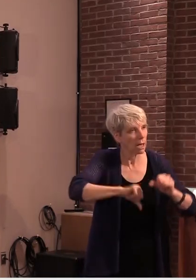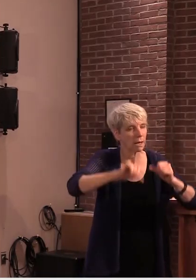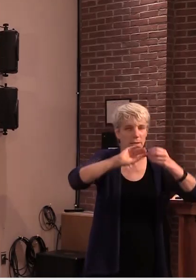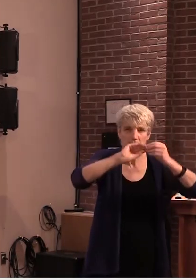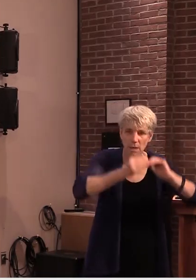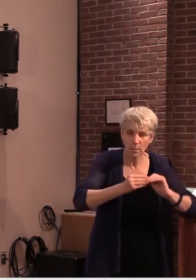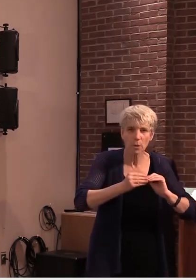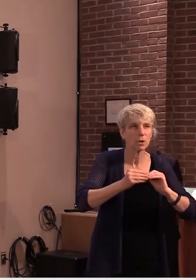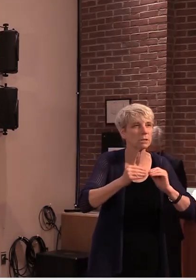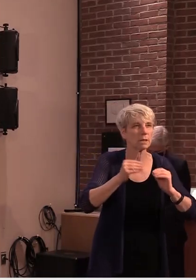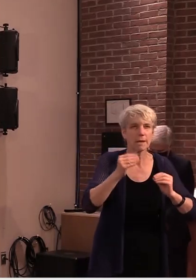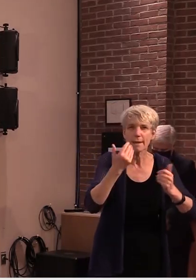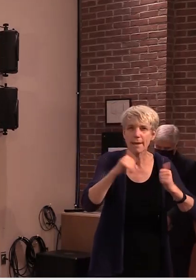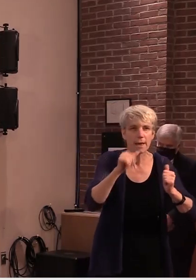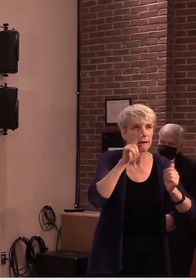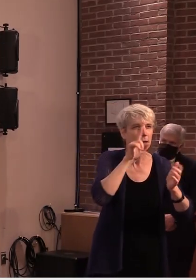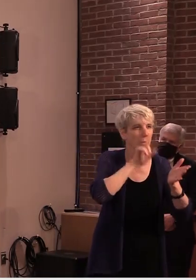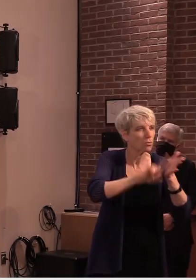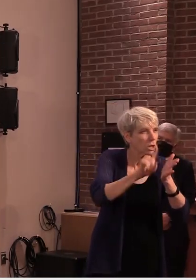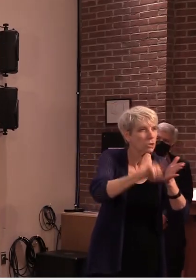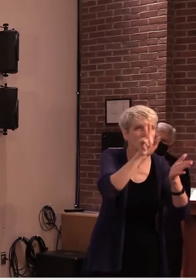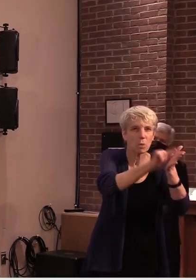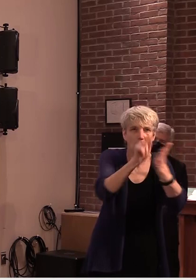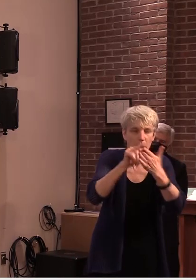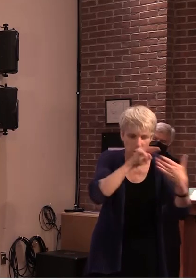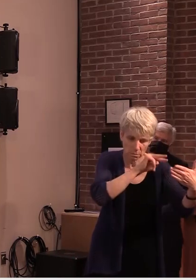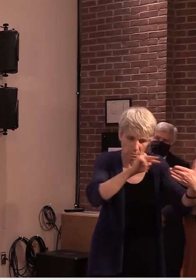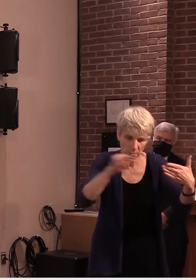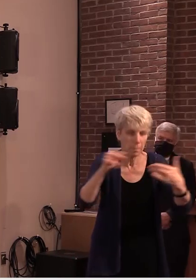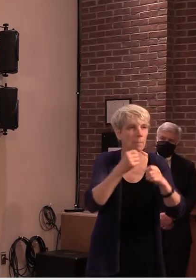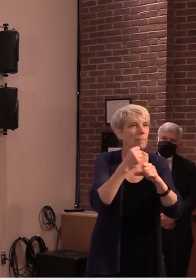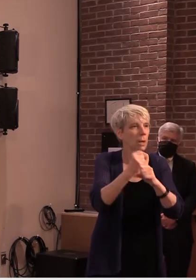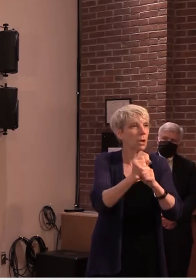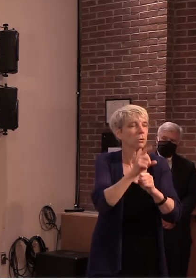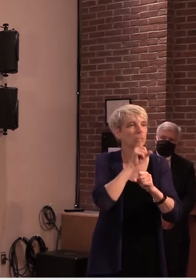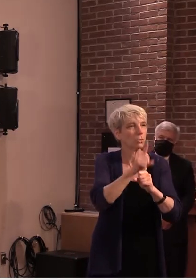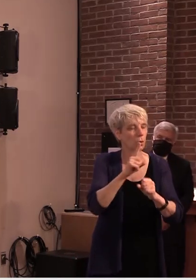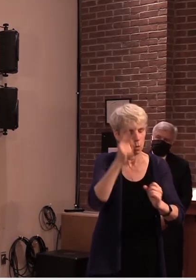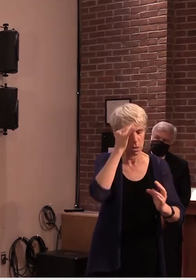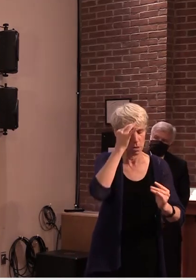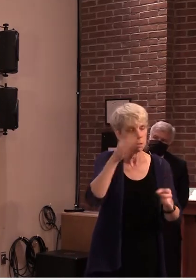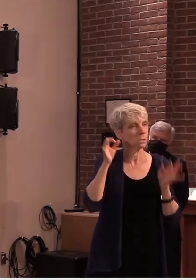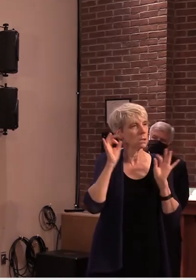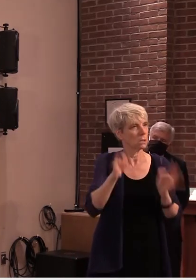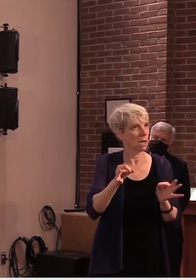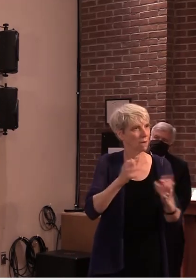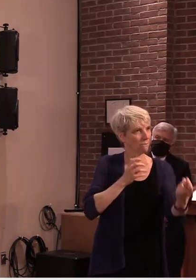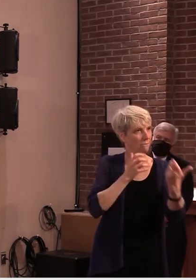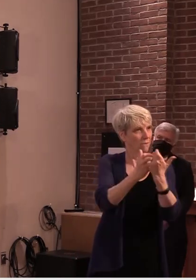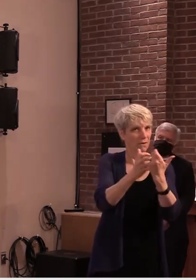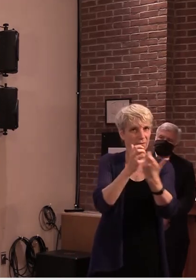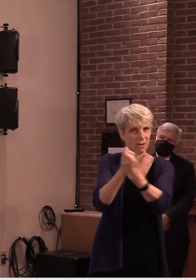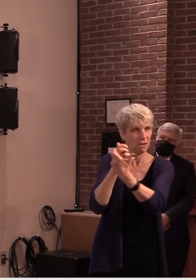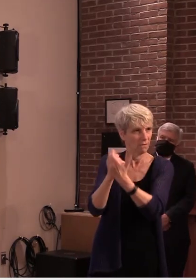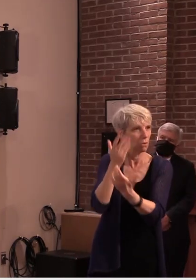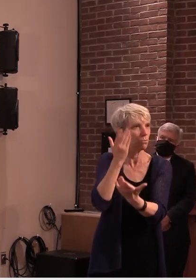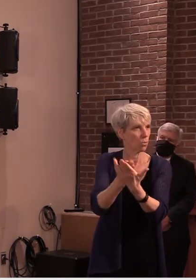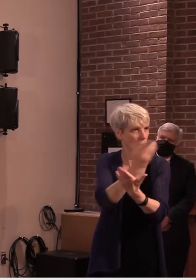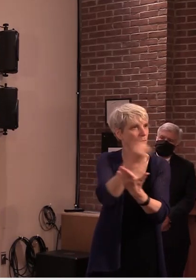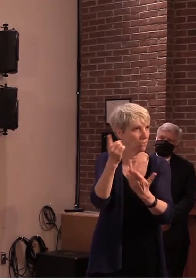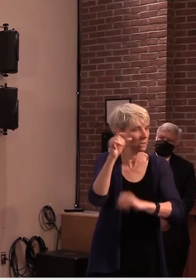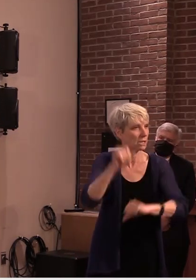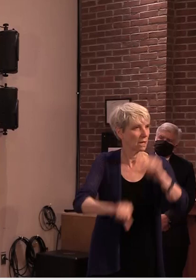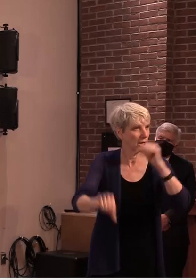covet 19 this is to ensure that our policy decisions are based on sound science so that